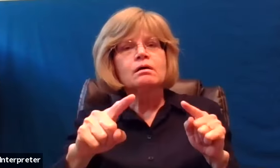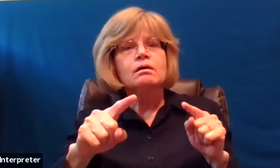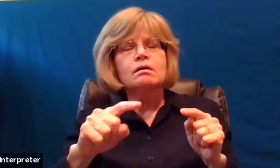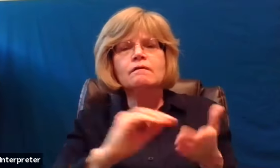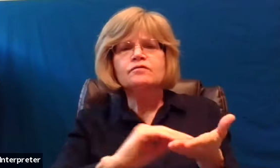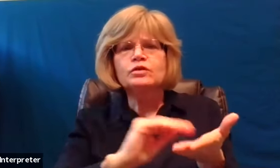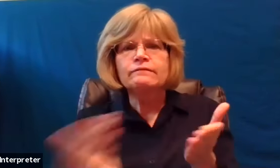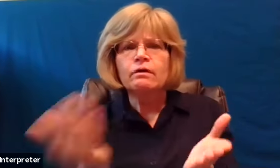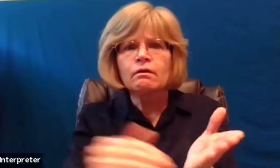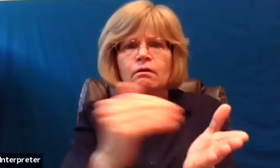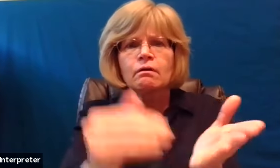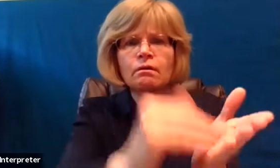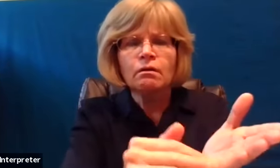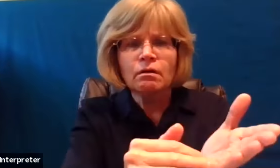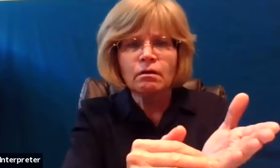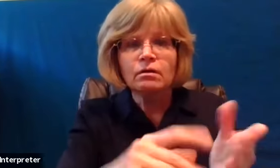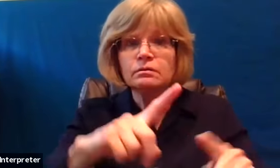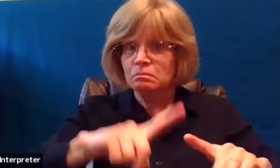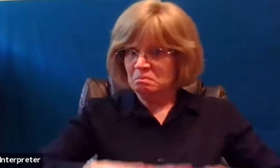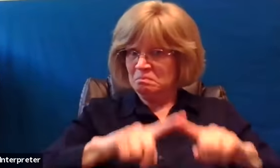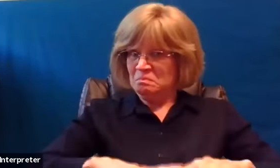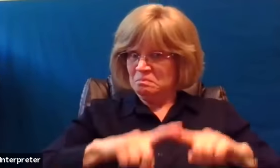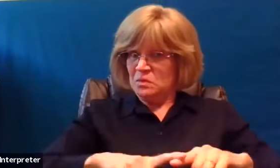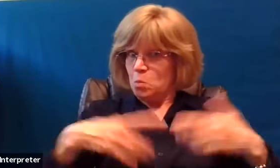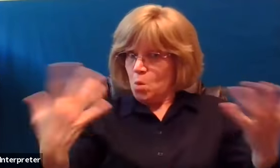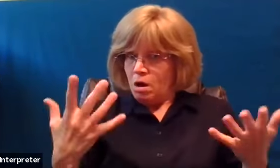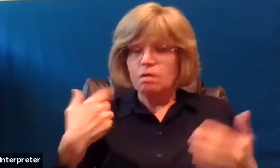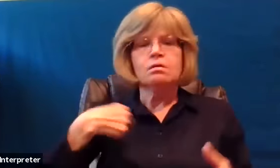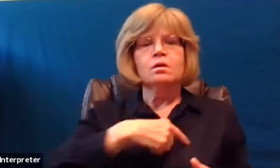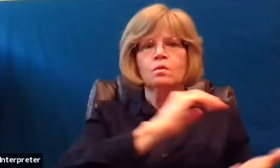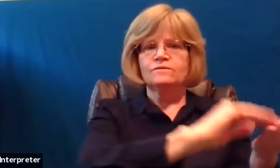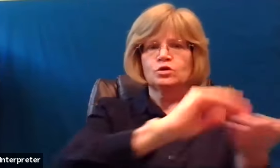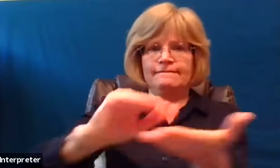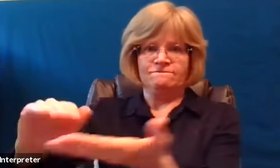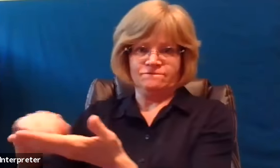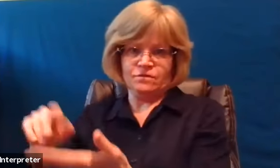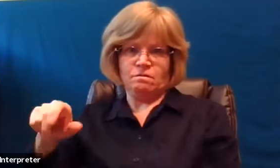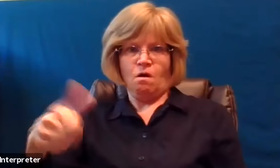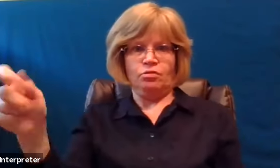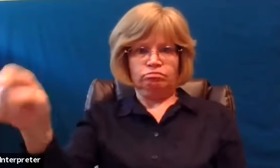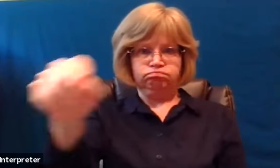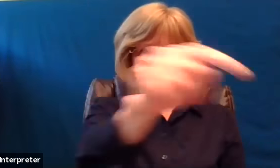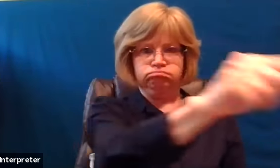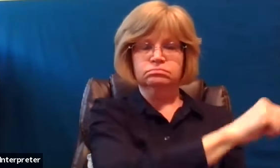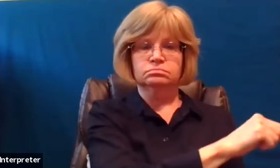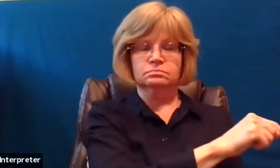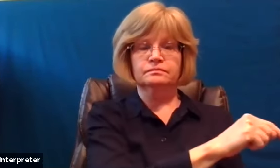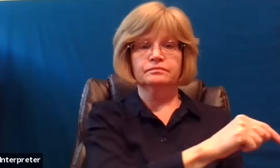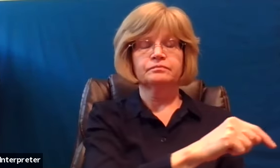our forgiving others that's what's at issue the lord's prayer which we recite every week